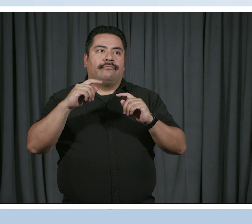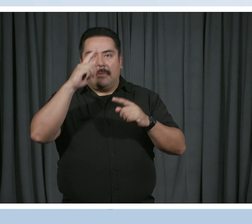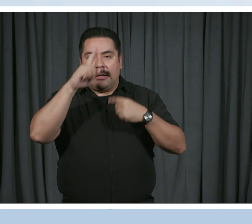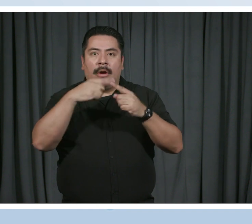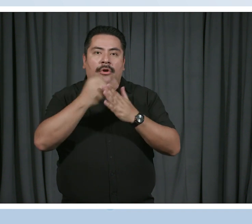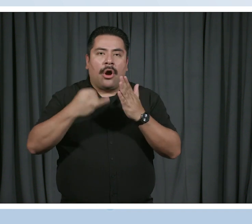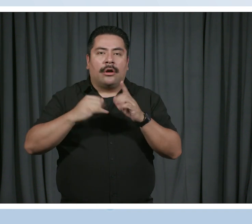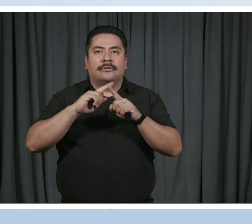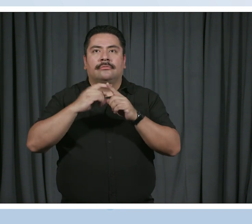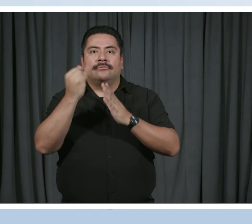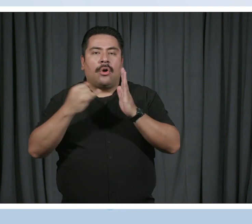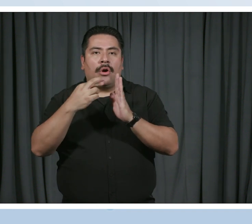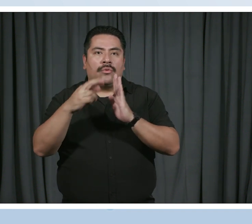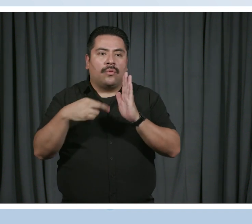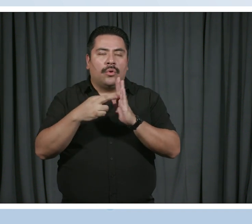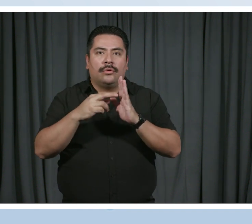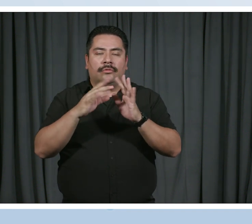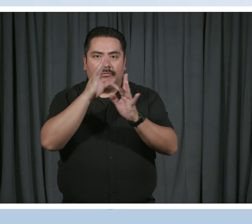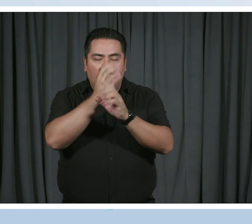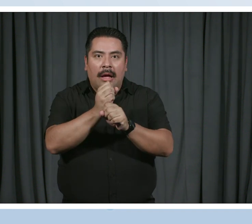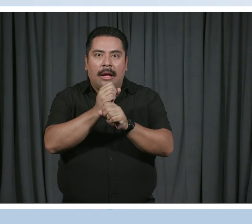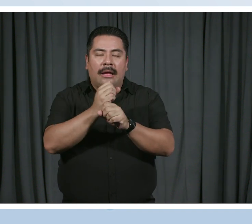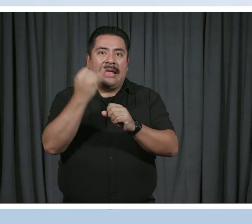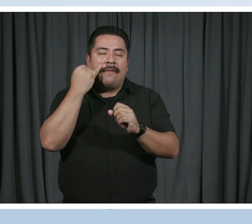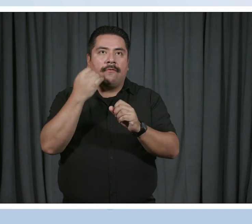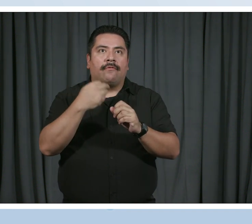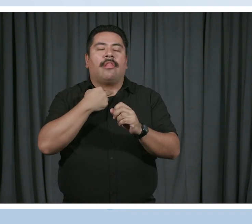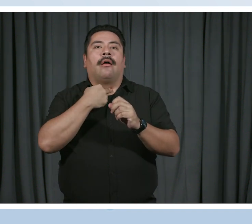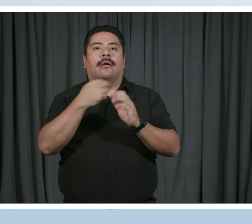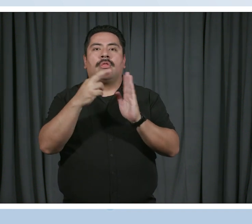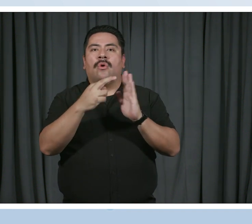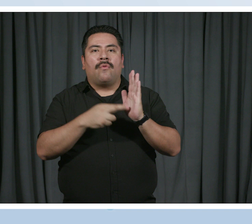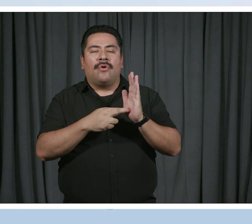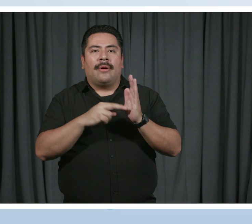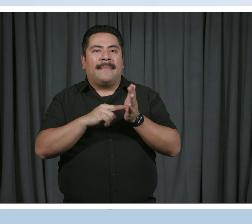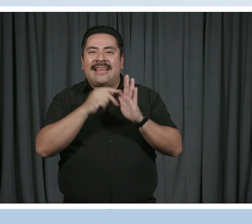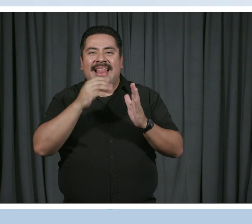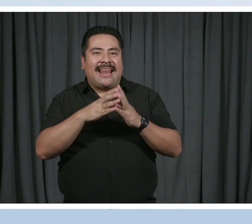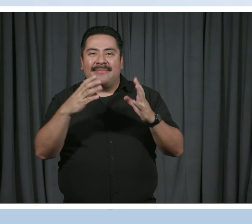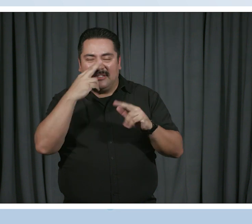world. And if you get caught up in those rules, I don't think you'll have as much fun.